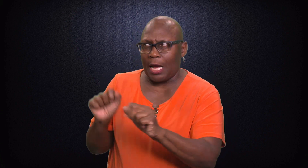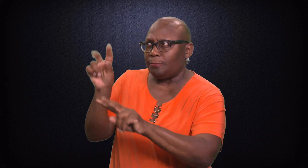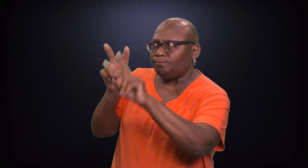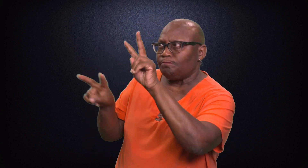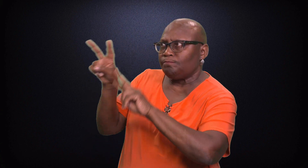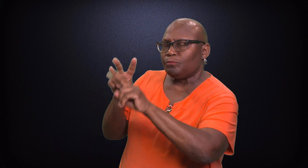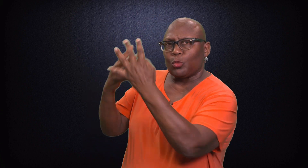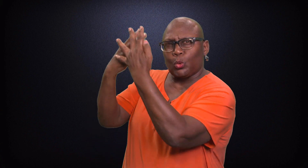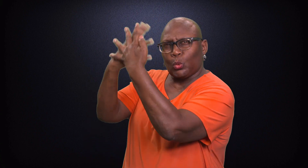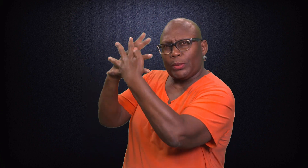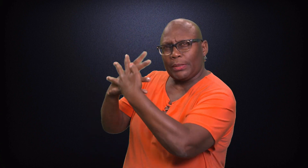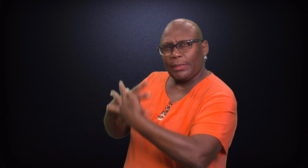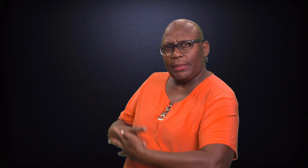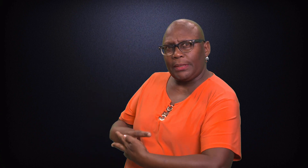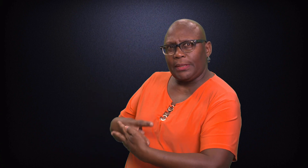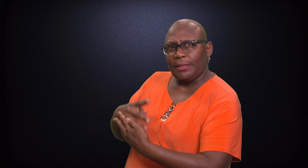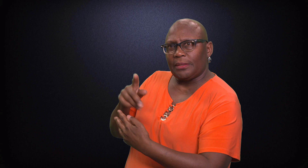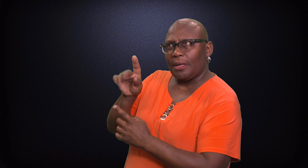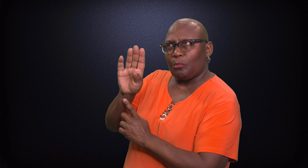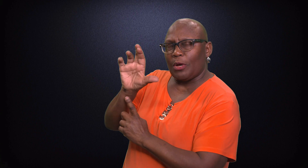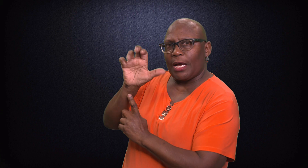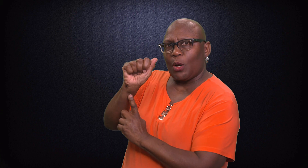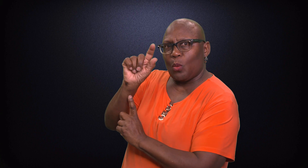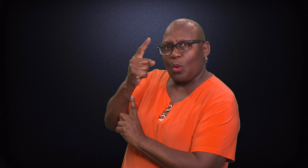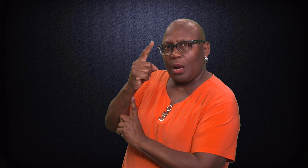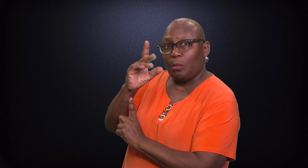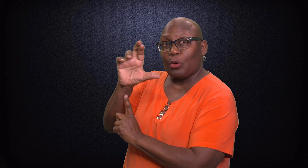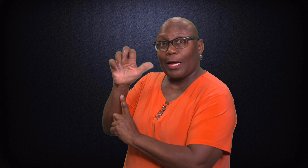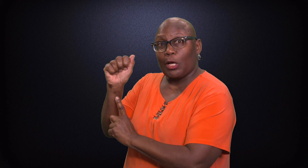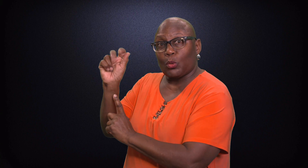screen for BRCA1 and BRCA2?